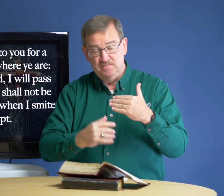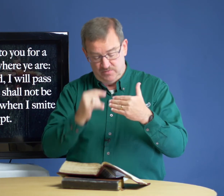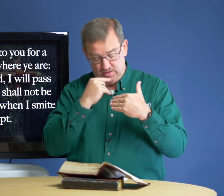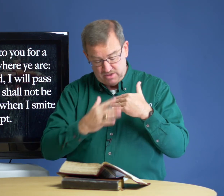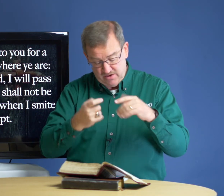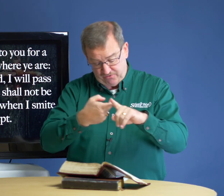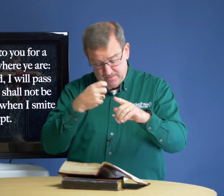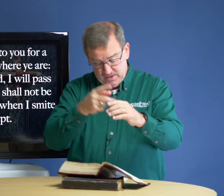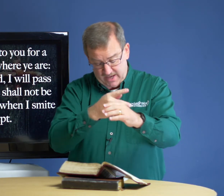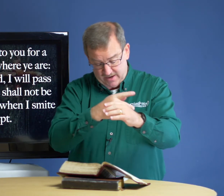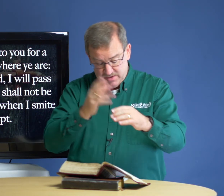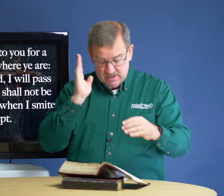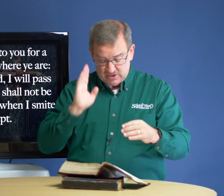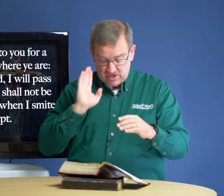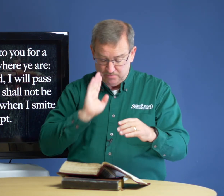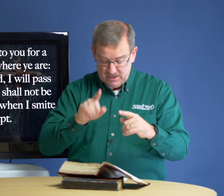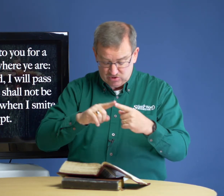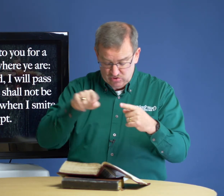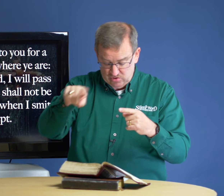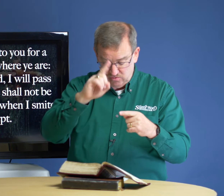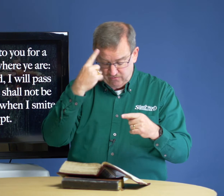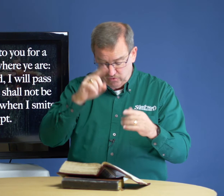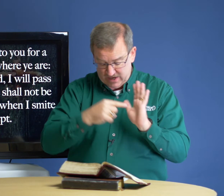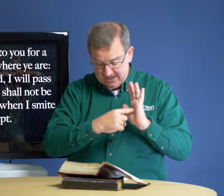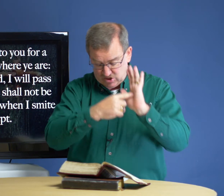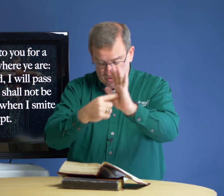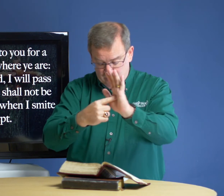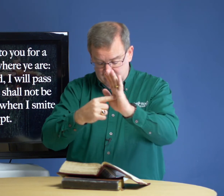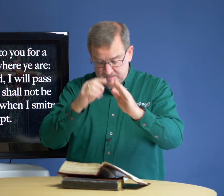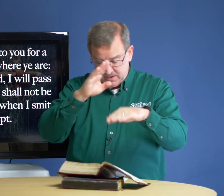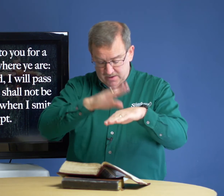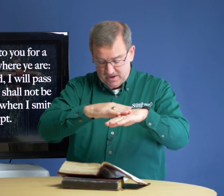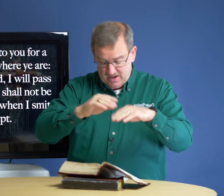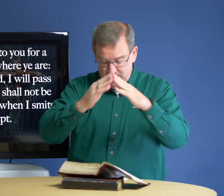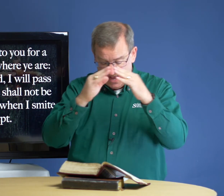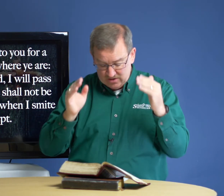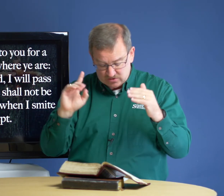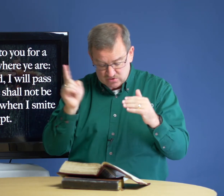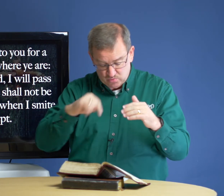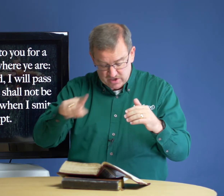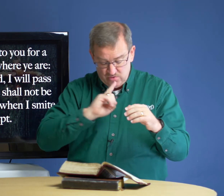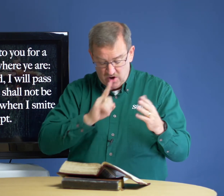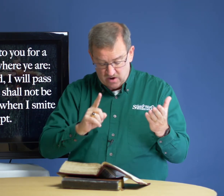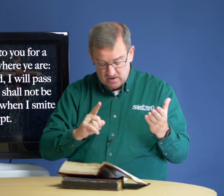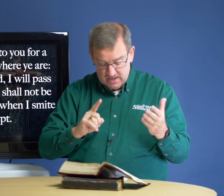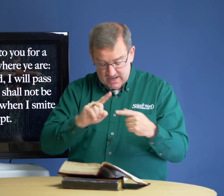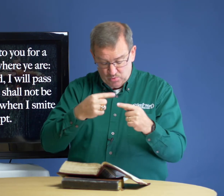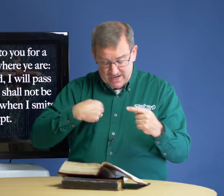and blood from the lamb shall be to you for a token upon the houses where you are. When